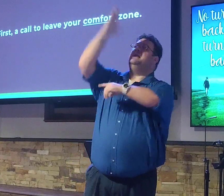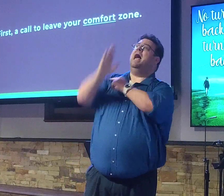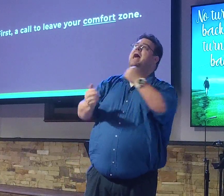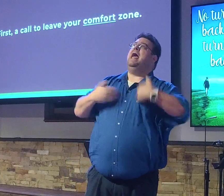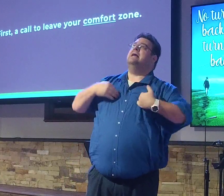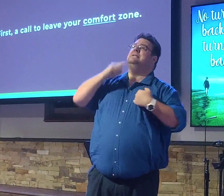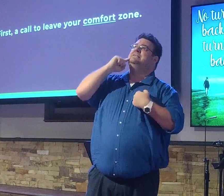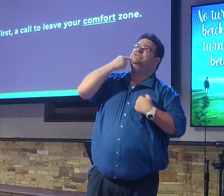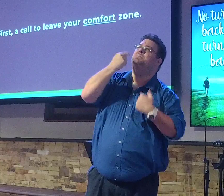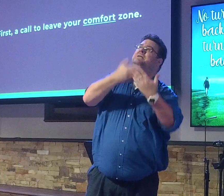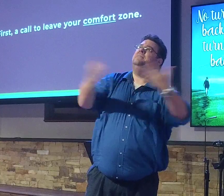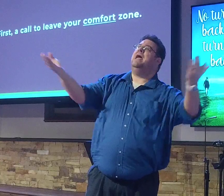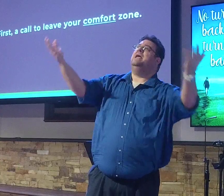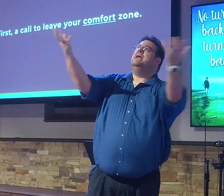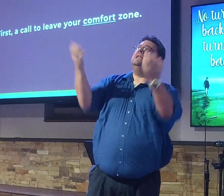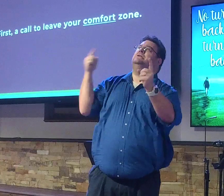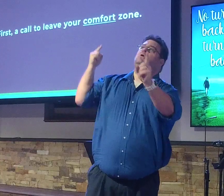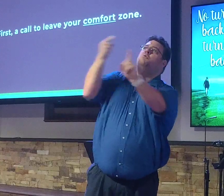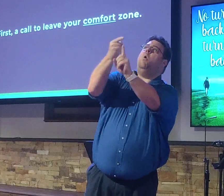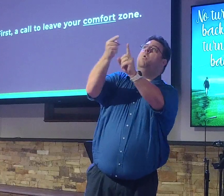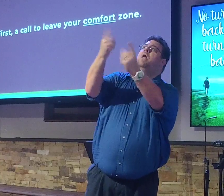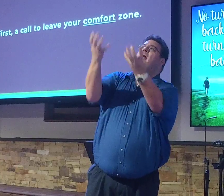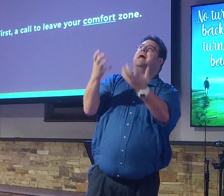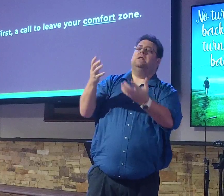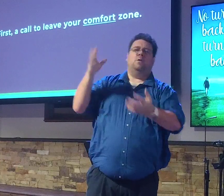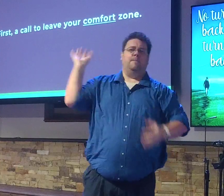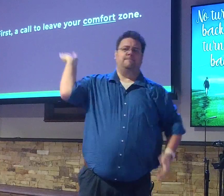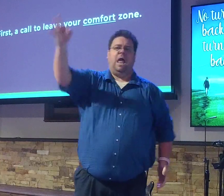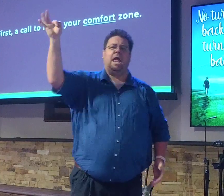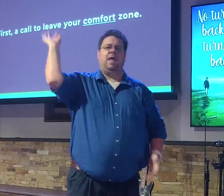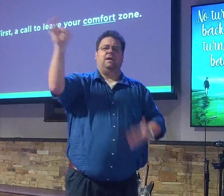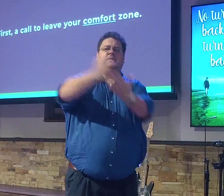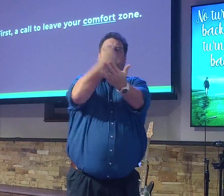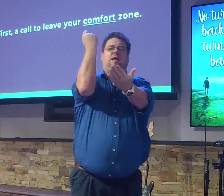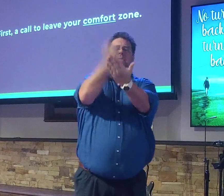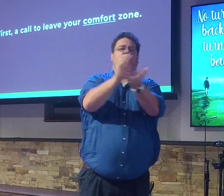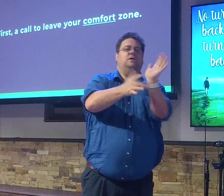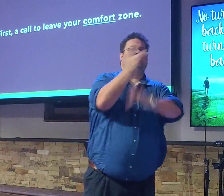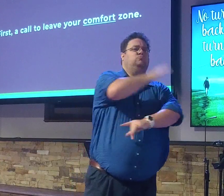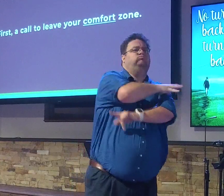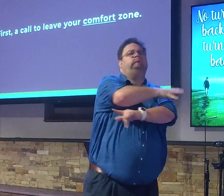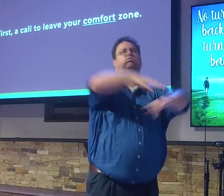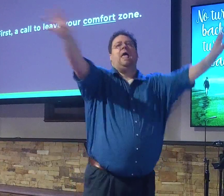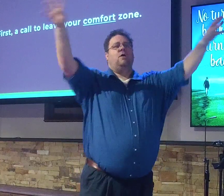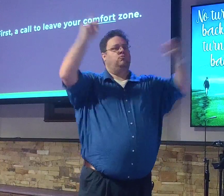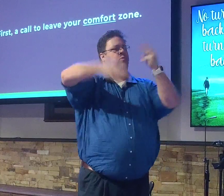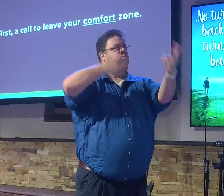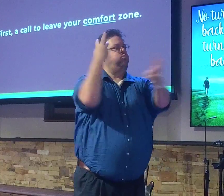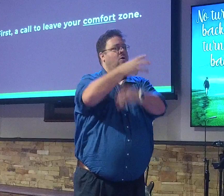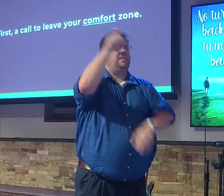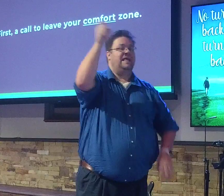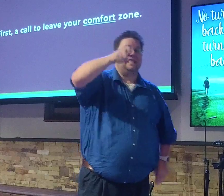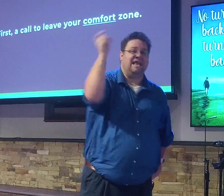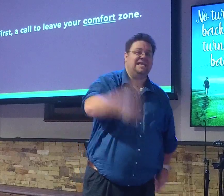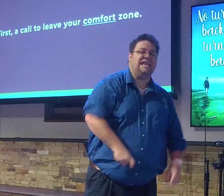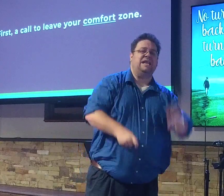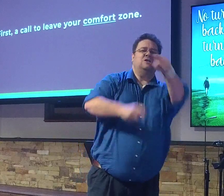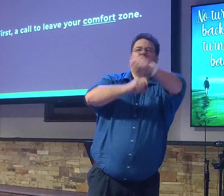God is up to. God is wanting to get the message of Jesus Christ out to this world that needs it so desperately. And